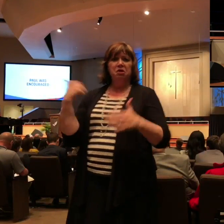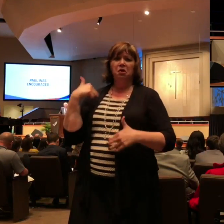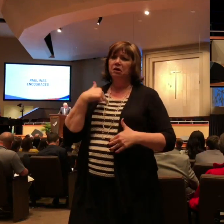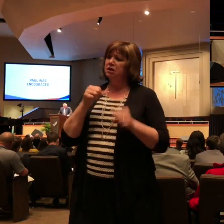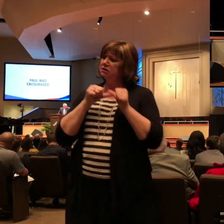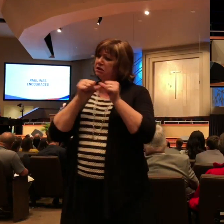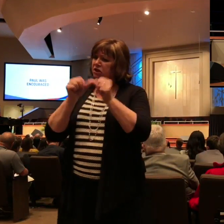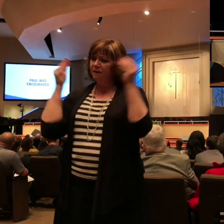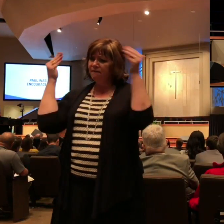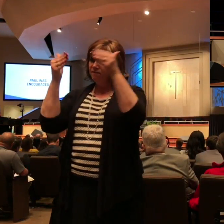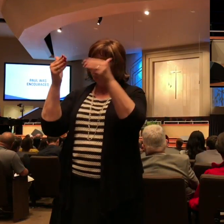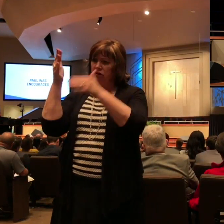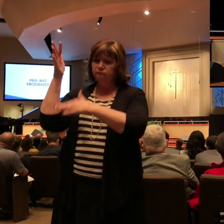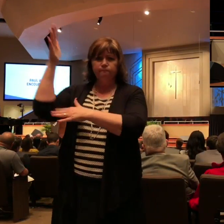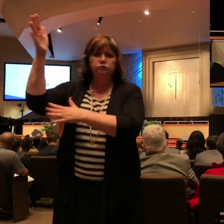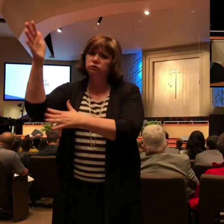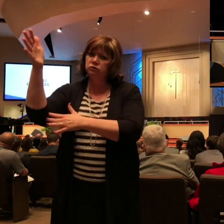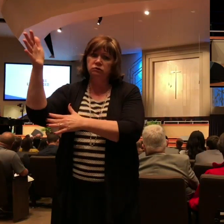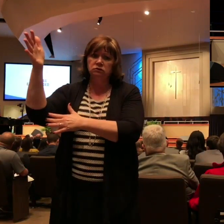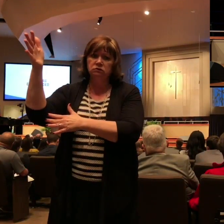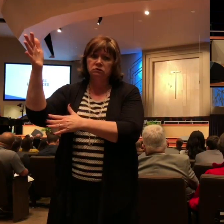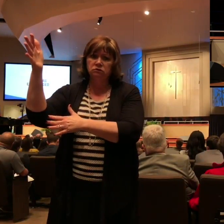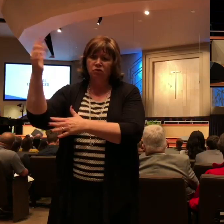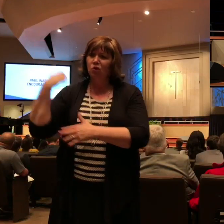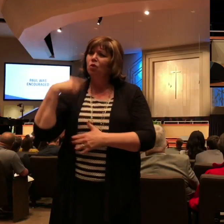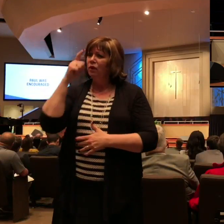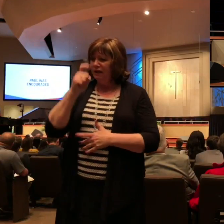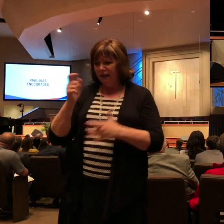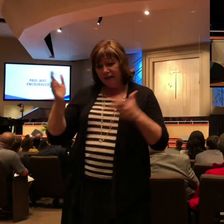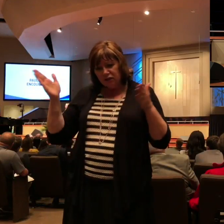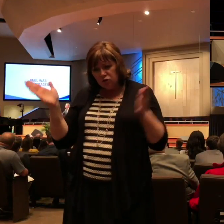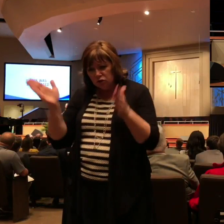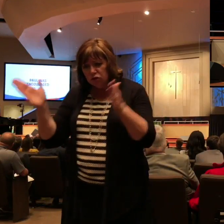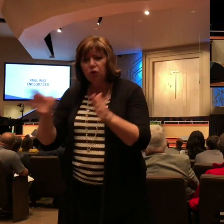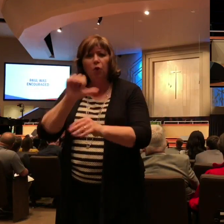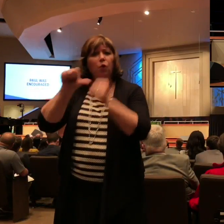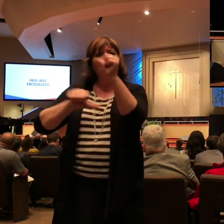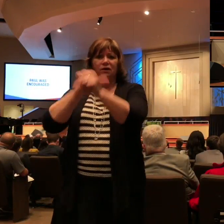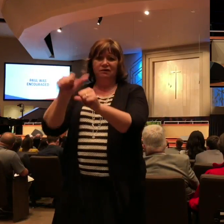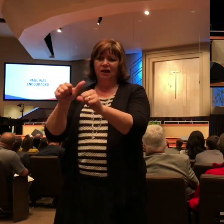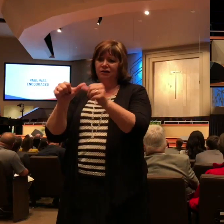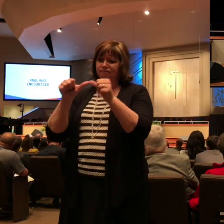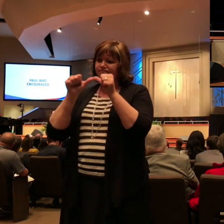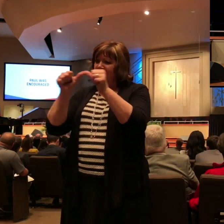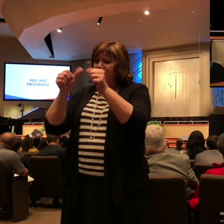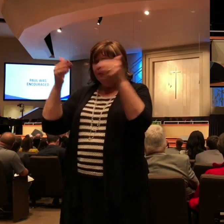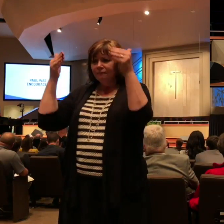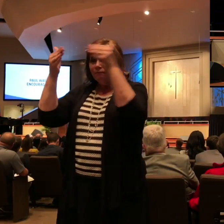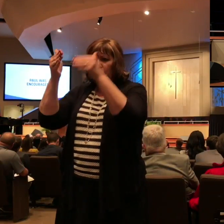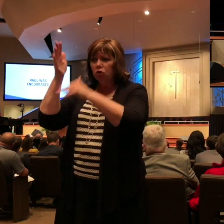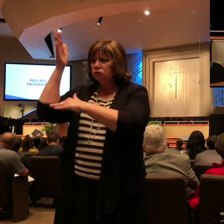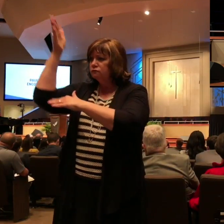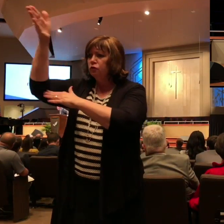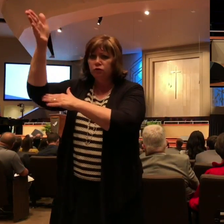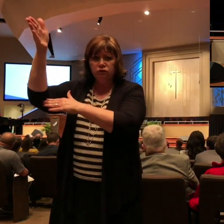we are going to go forward? We are encouraging others to go forward. We are encouraging our pastors to lead us forward.